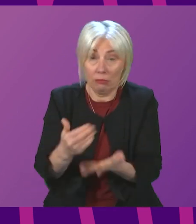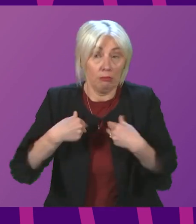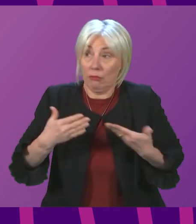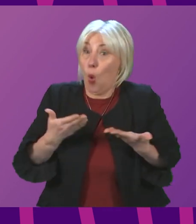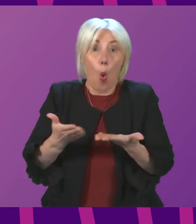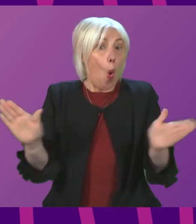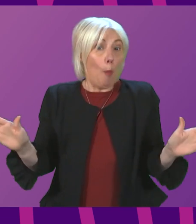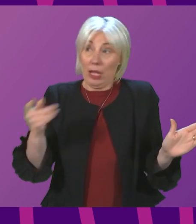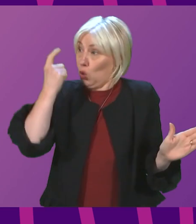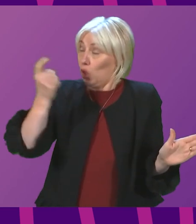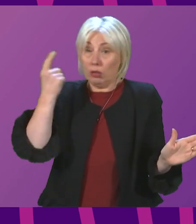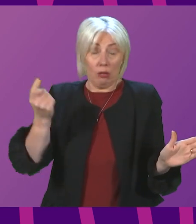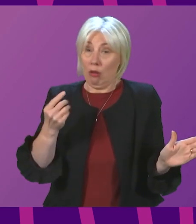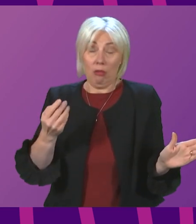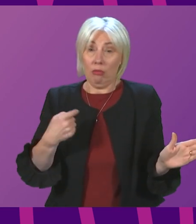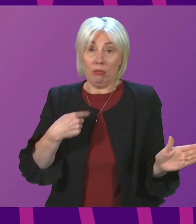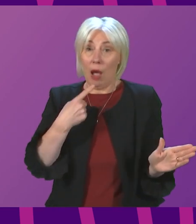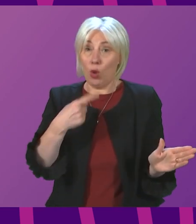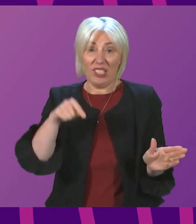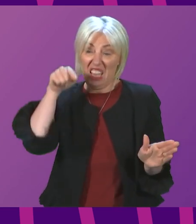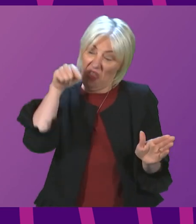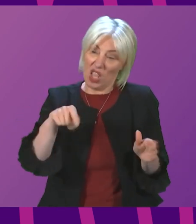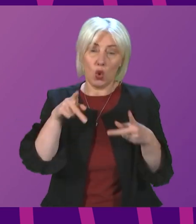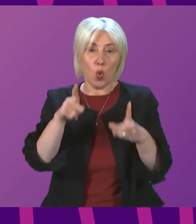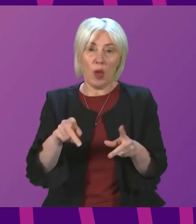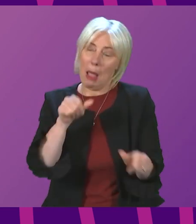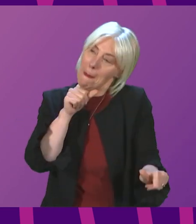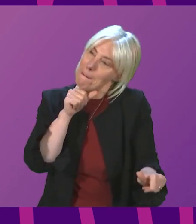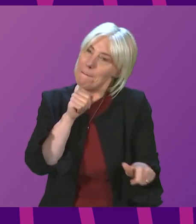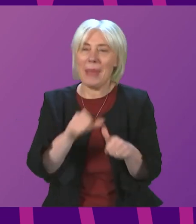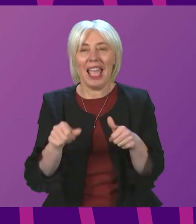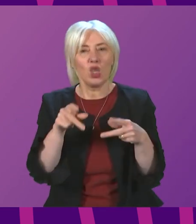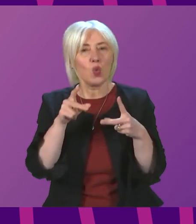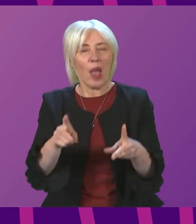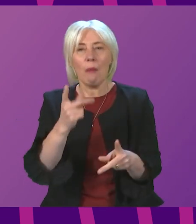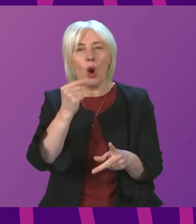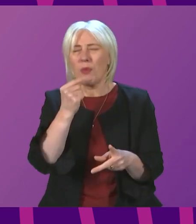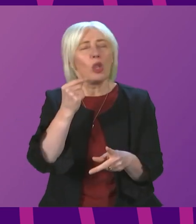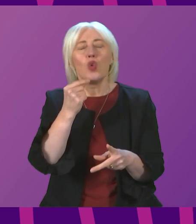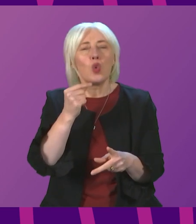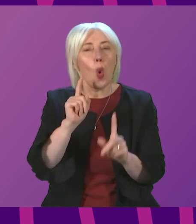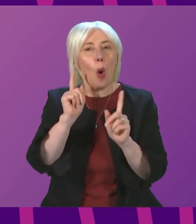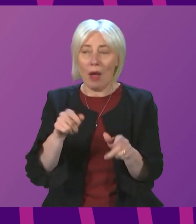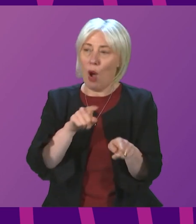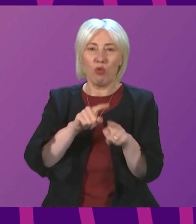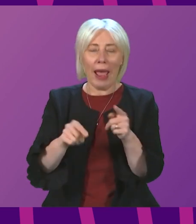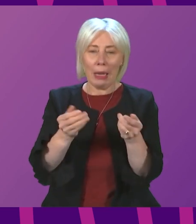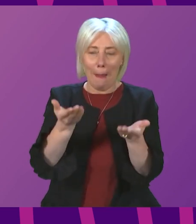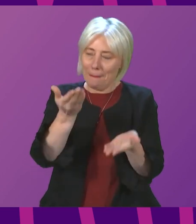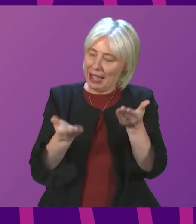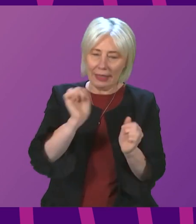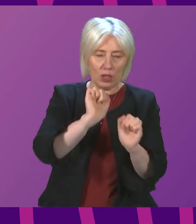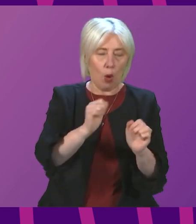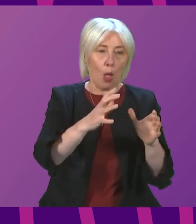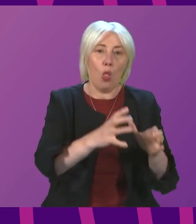to considering that. I'm not suggesting that we've come up with the best possible way that we could ever. What we're trying to do here is strike a balance between the